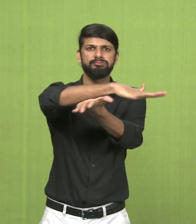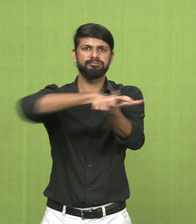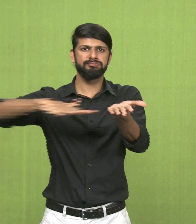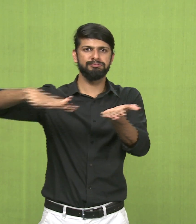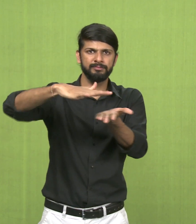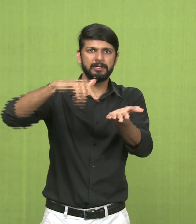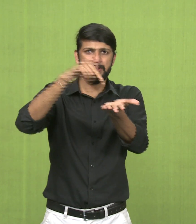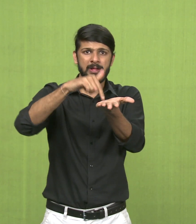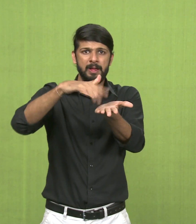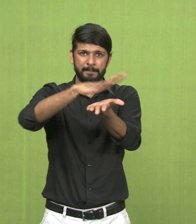Landscape.